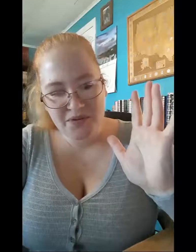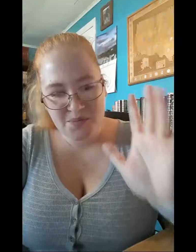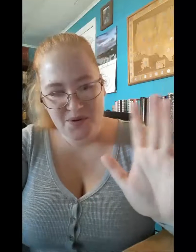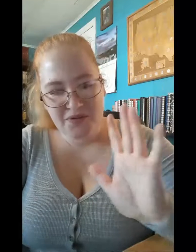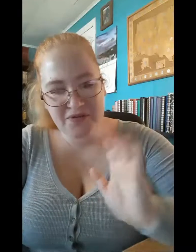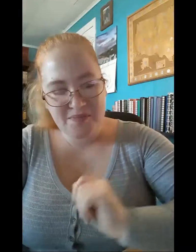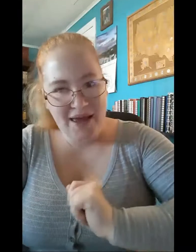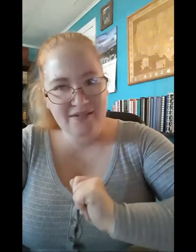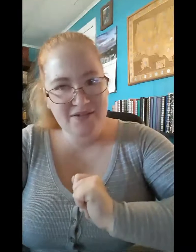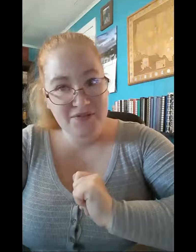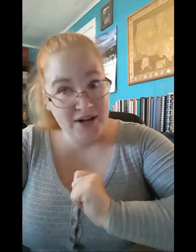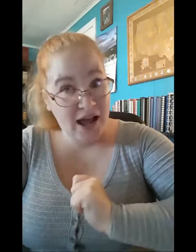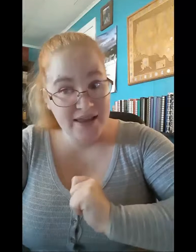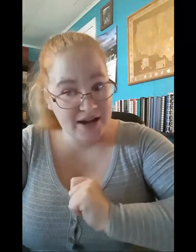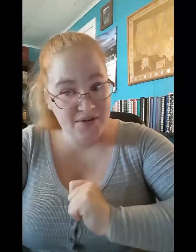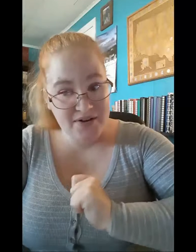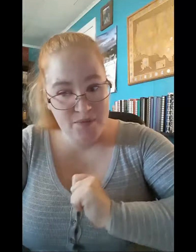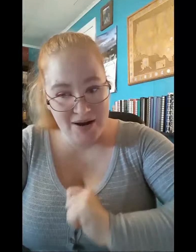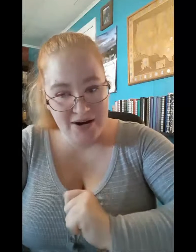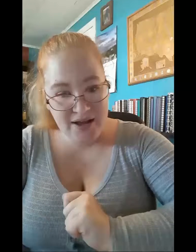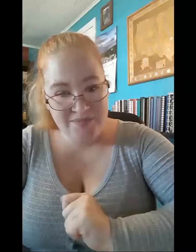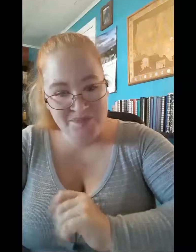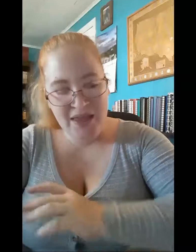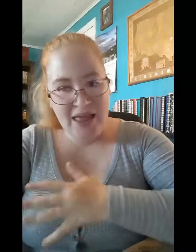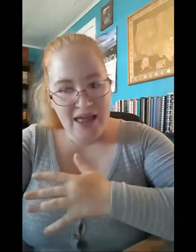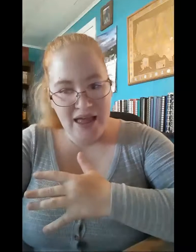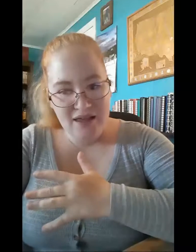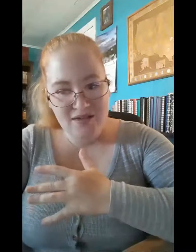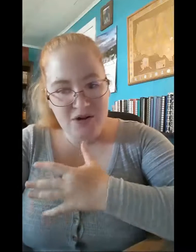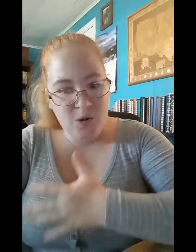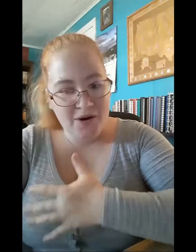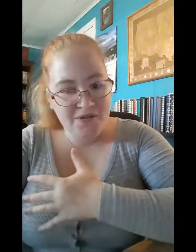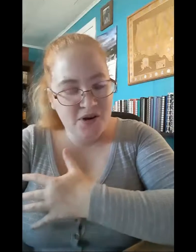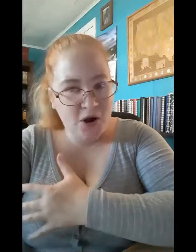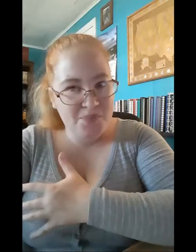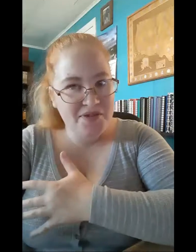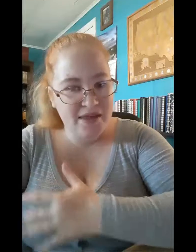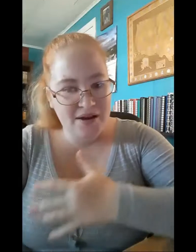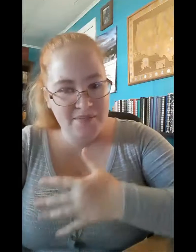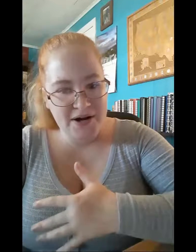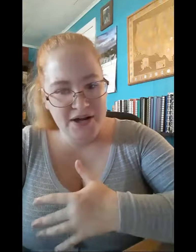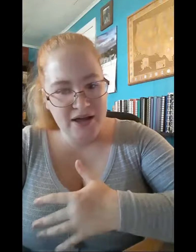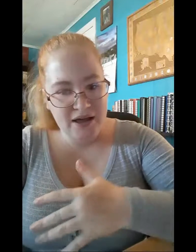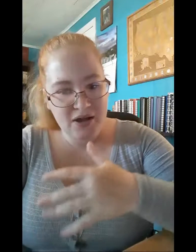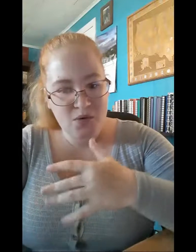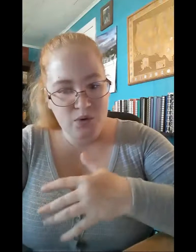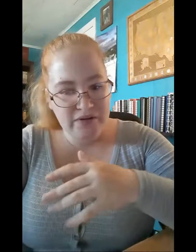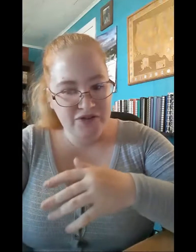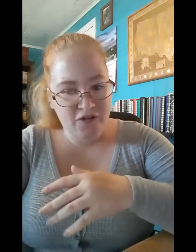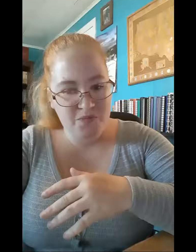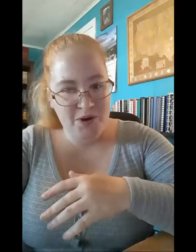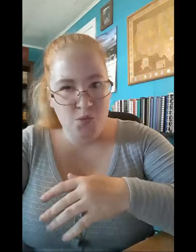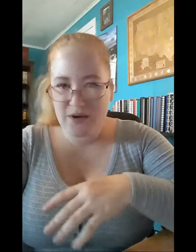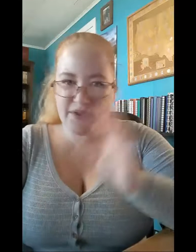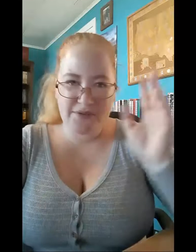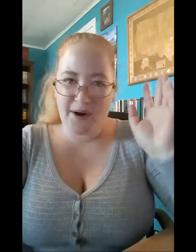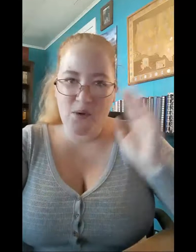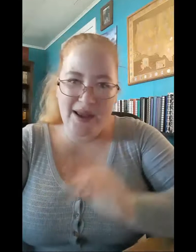was abusive to Maxon for not getting rid of America, and Clarkson hoped that America would have just been one of the throwaway